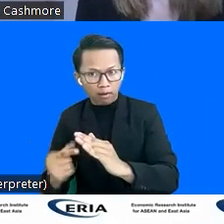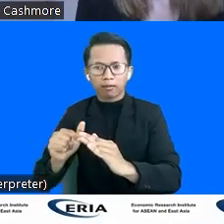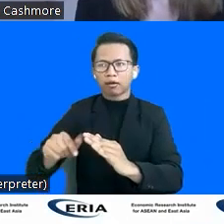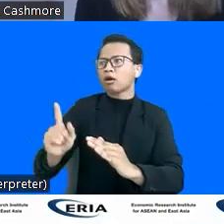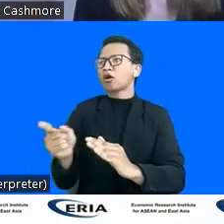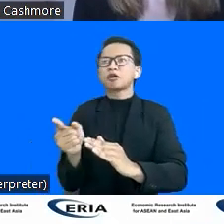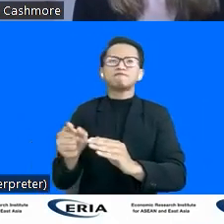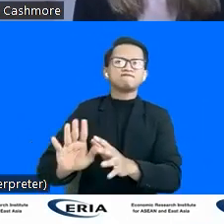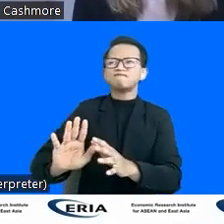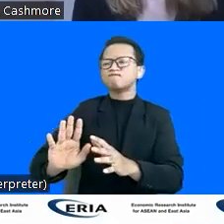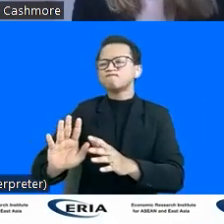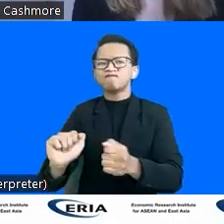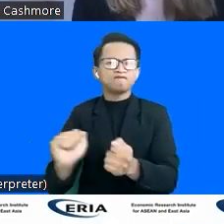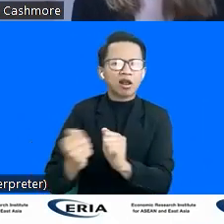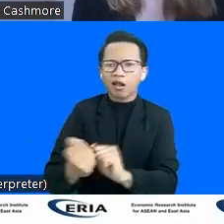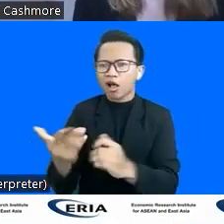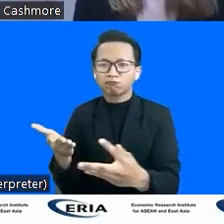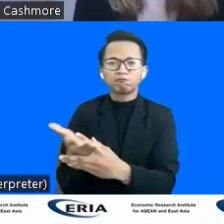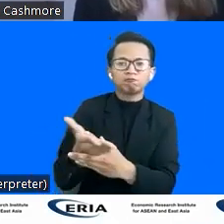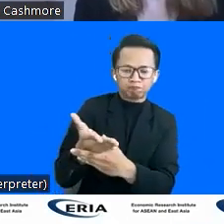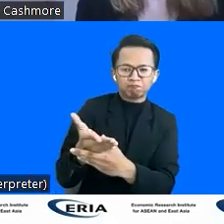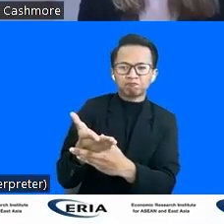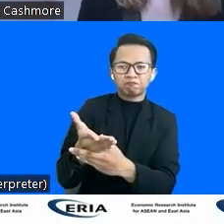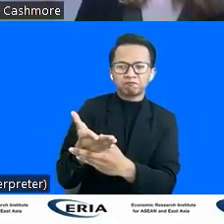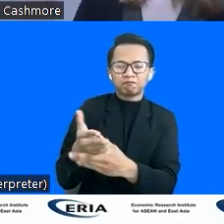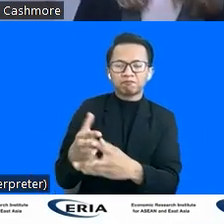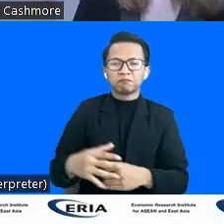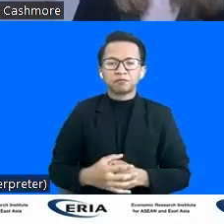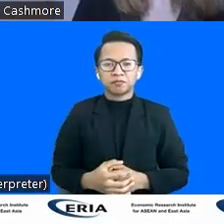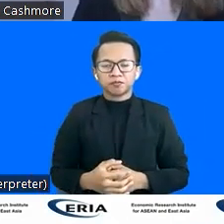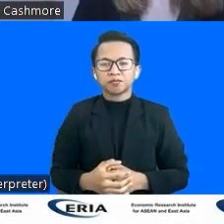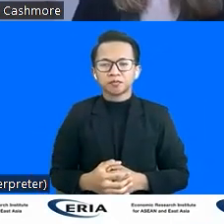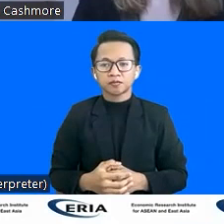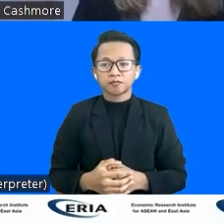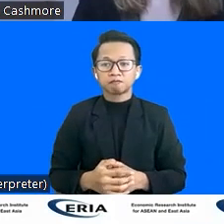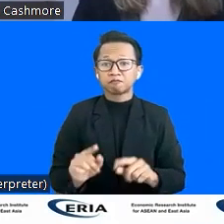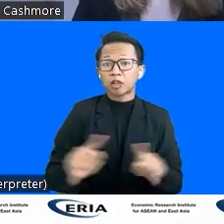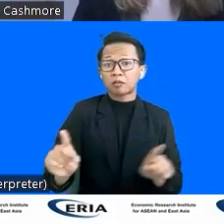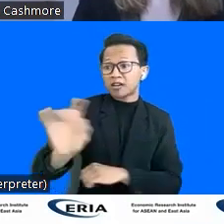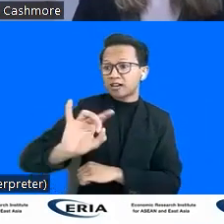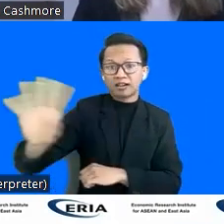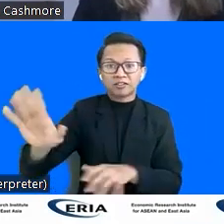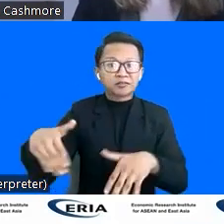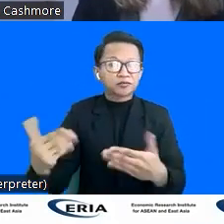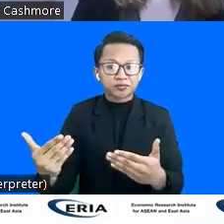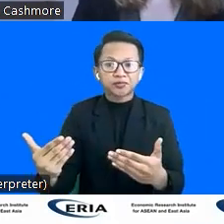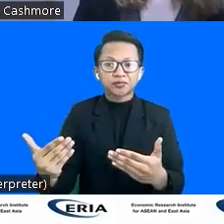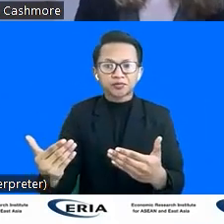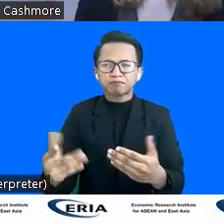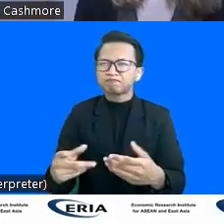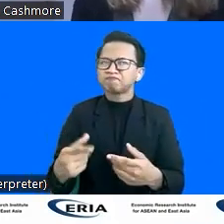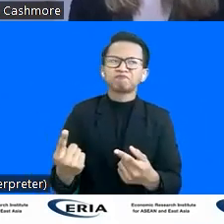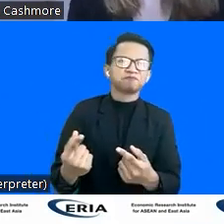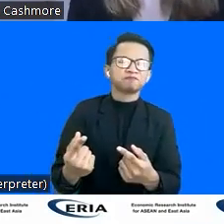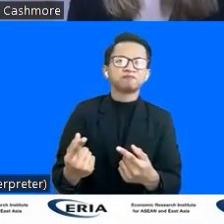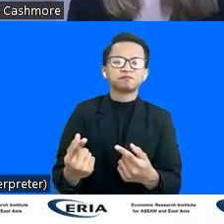issues and who were asking for more remote learning opportunities. But as I say, that's anecdotal. And